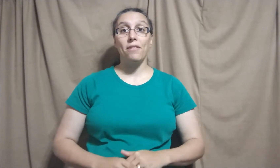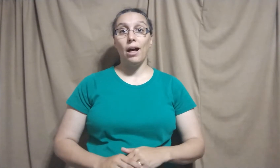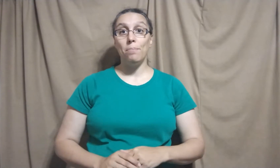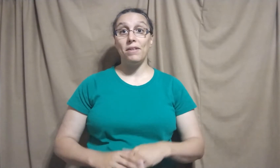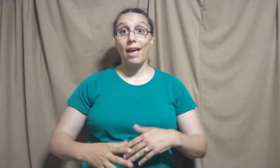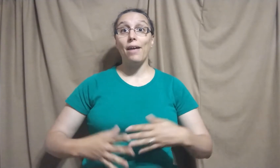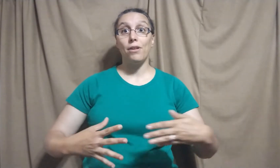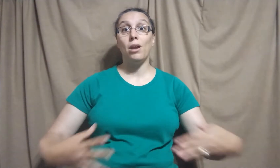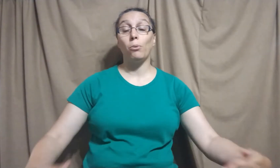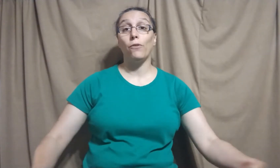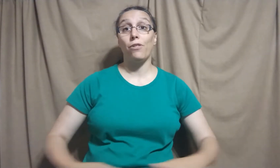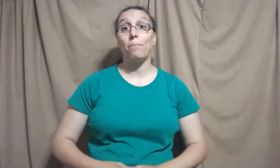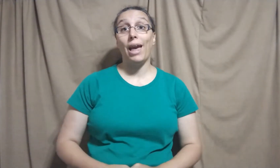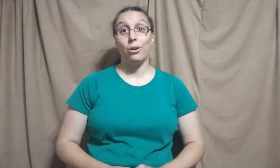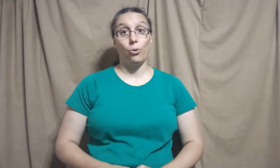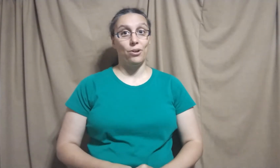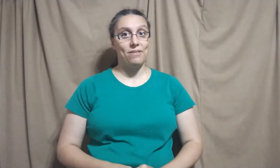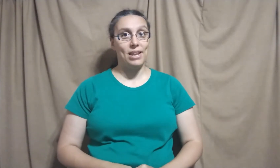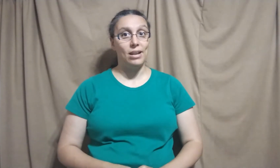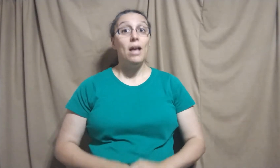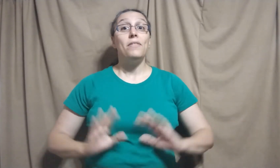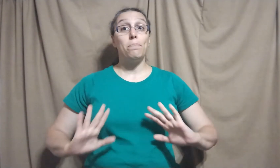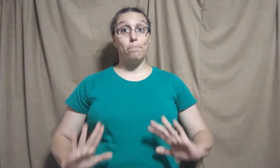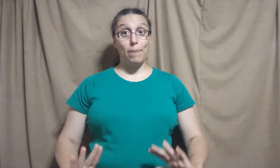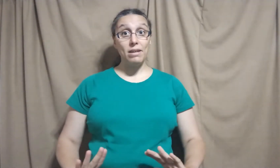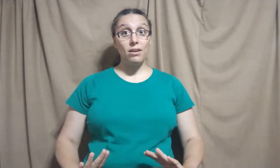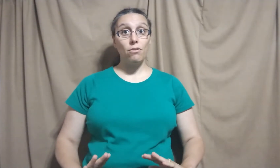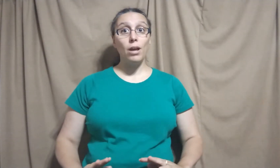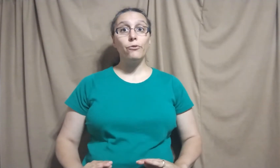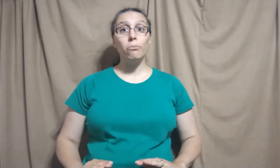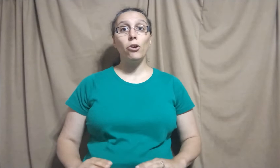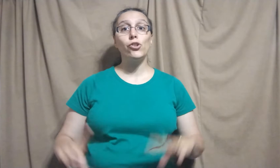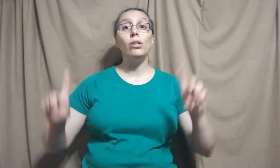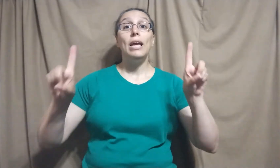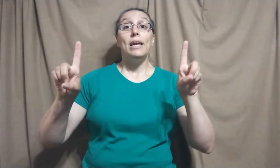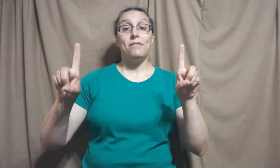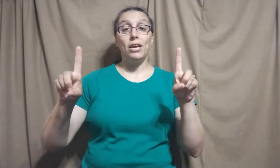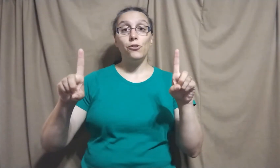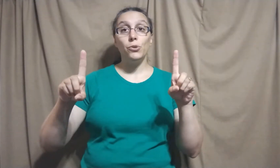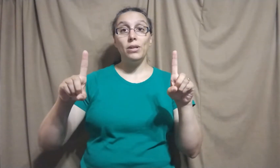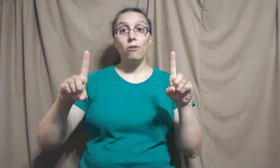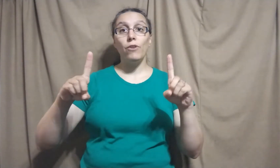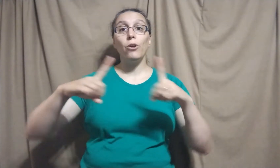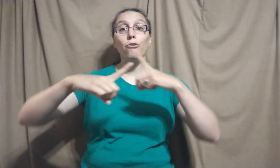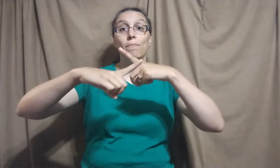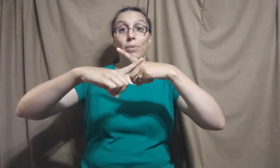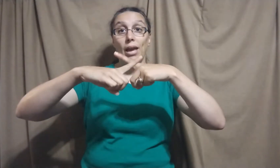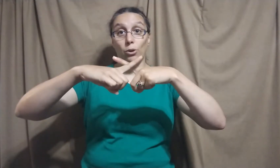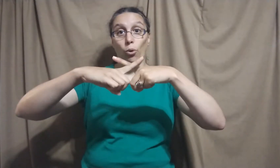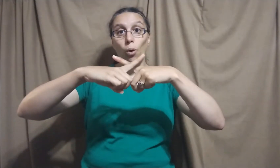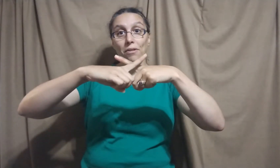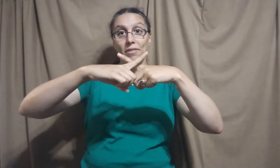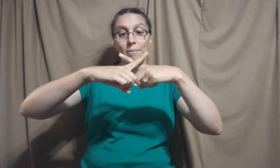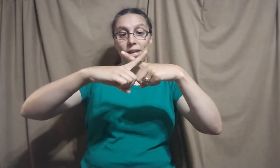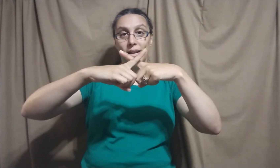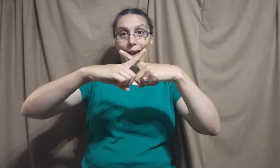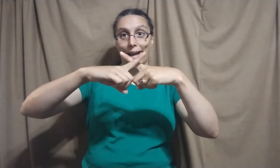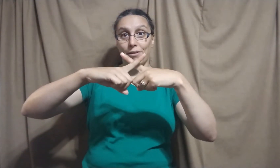has a number of subcategories in it. The basic sign for marshal is take your two index fingers and cross them in an X.